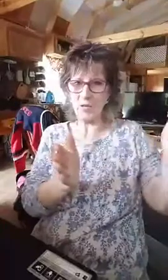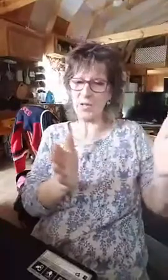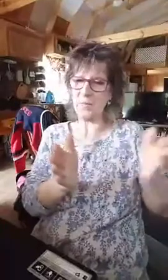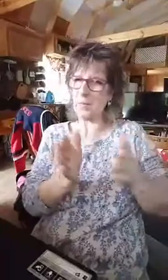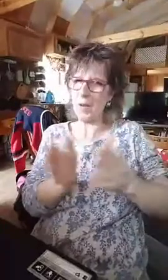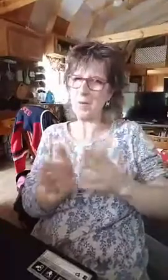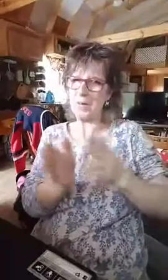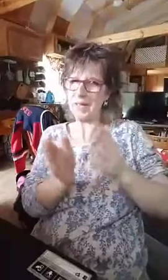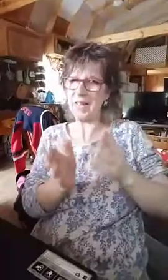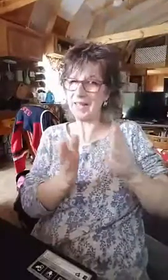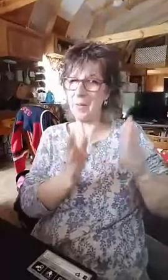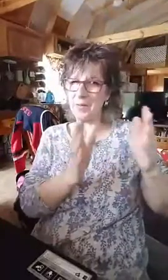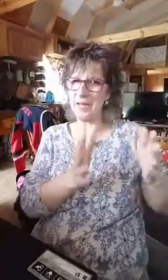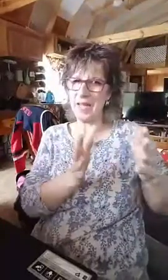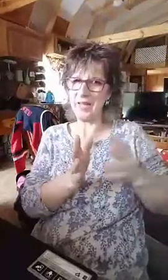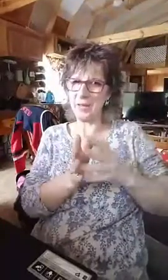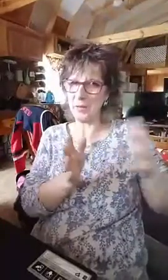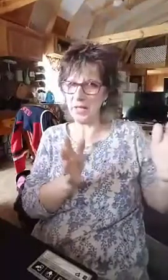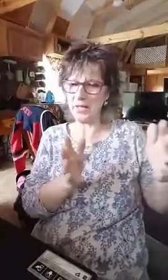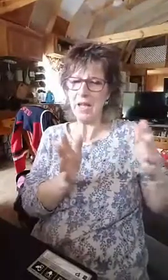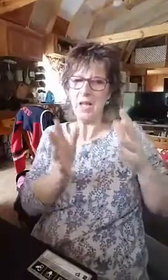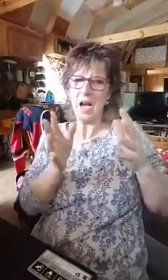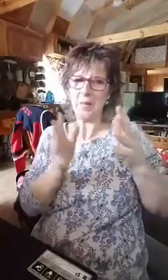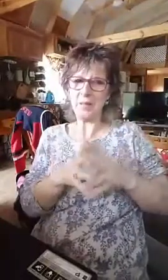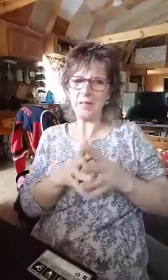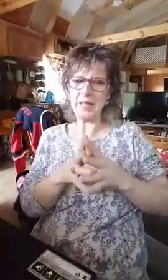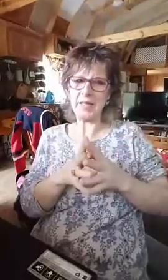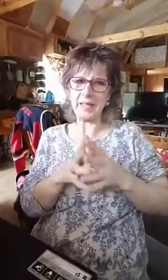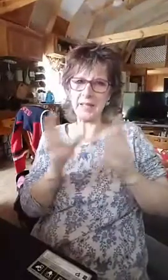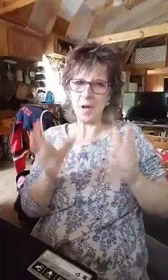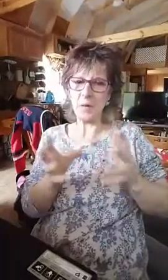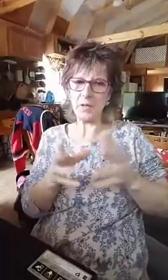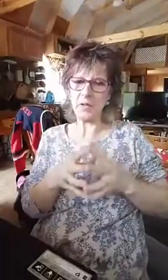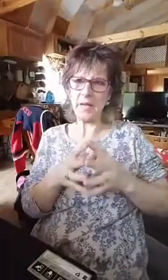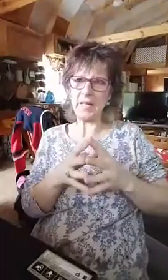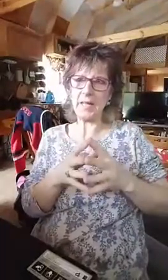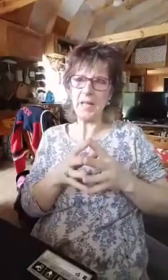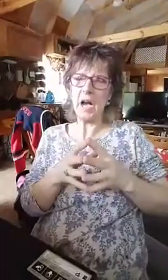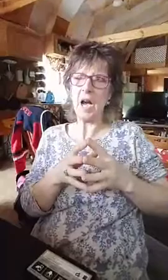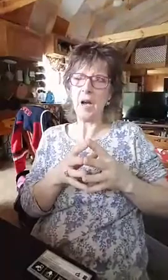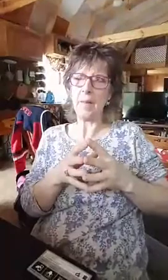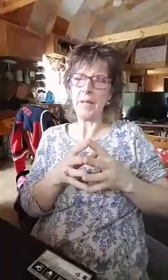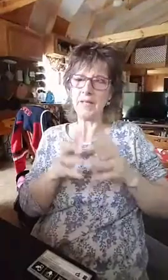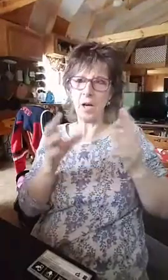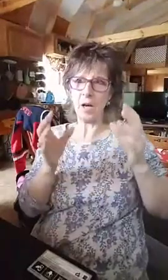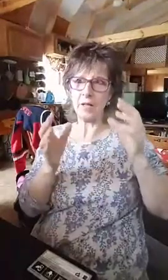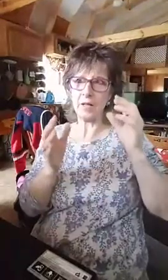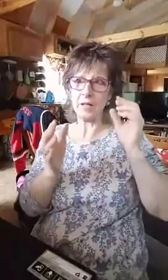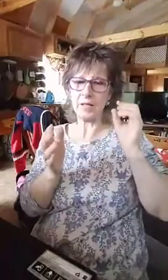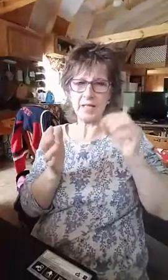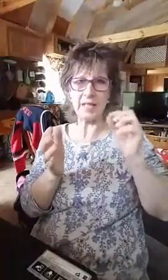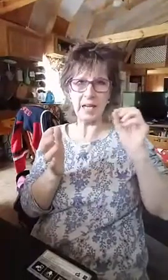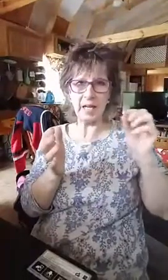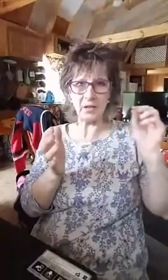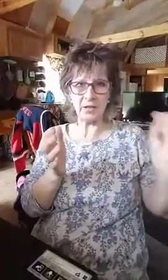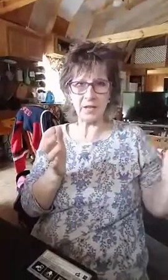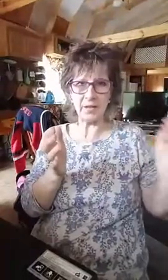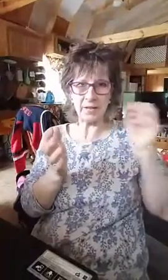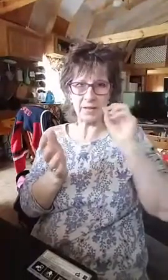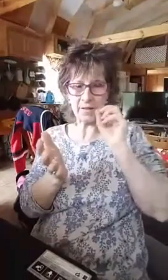1st, probably in the next couple of days or a week, I'll be releasing it. It's almost ready. Um, it's on seeing the angels in this